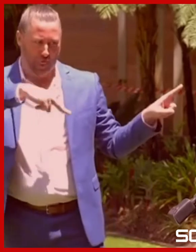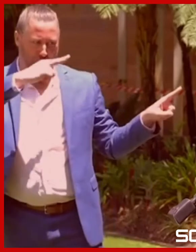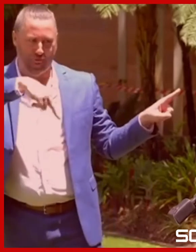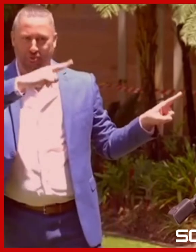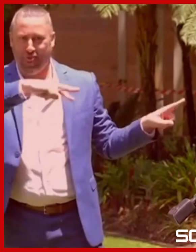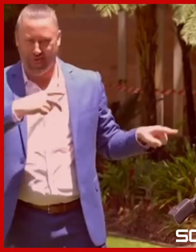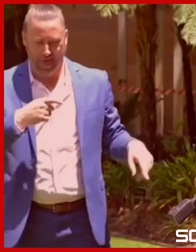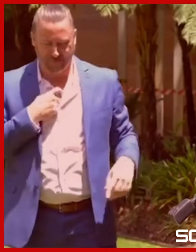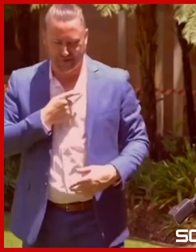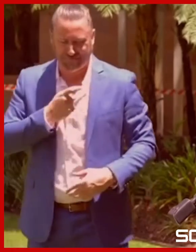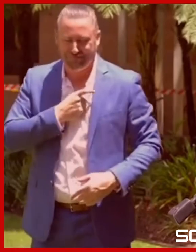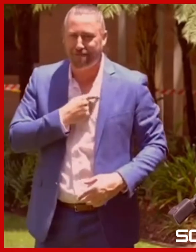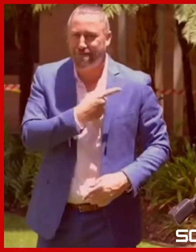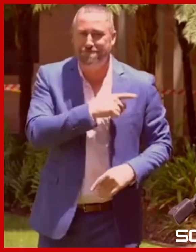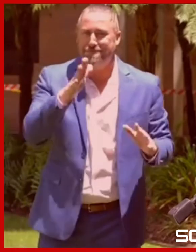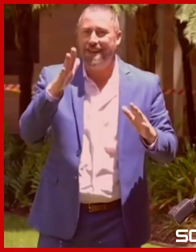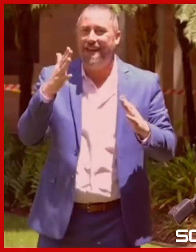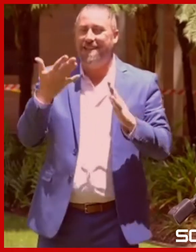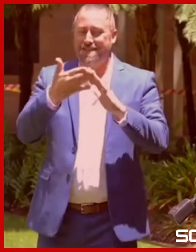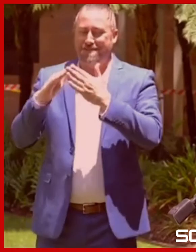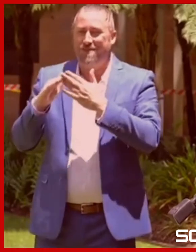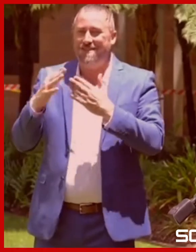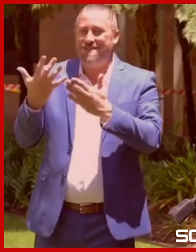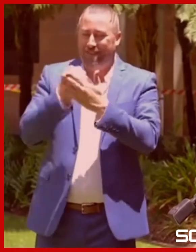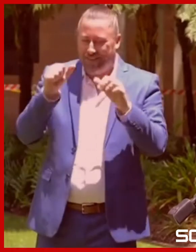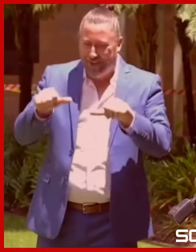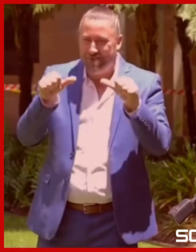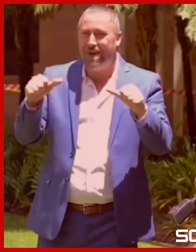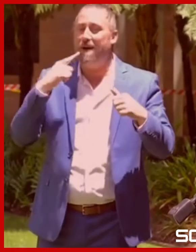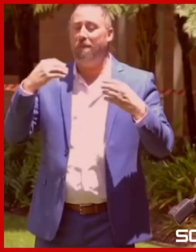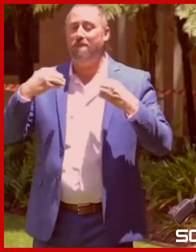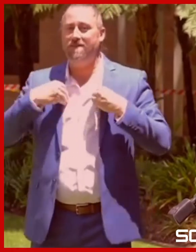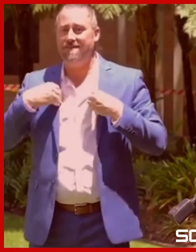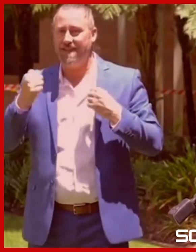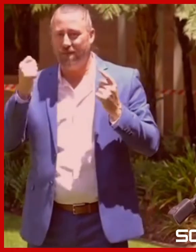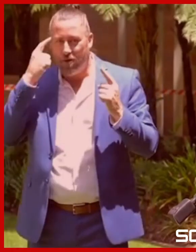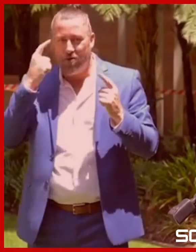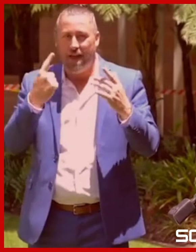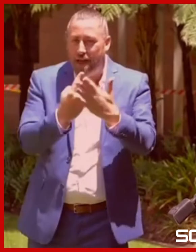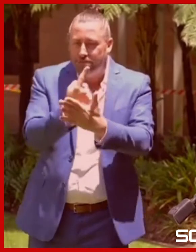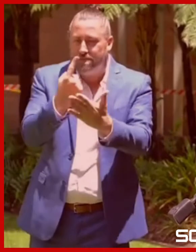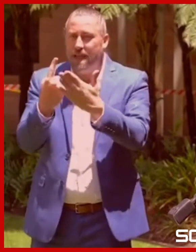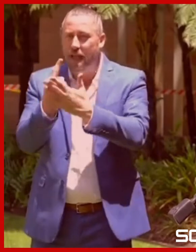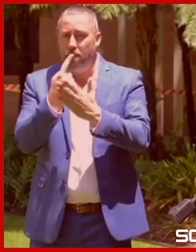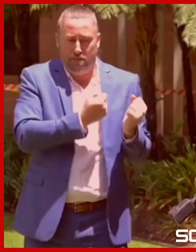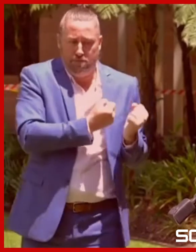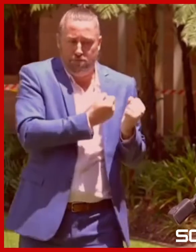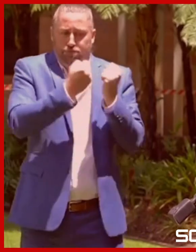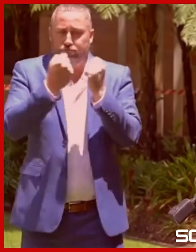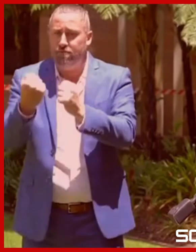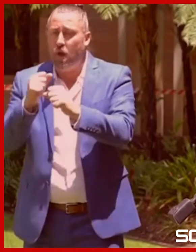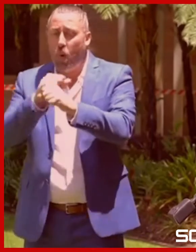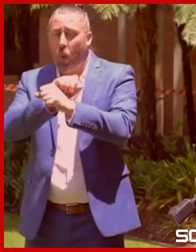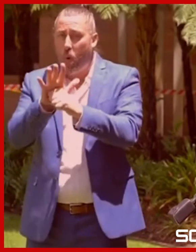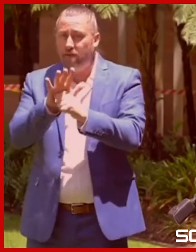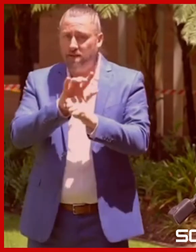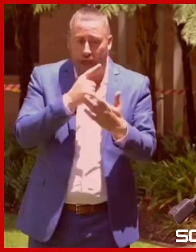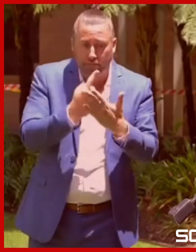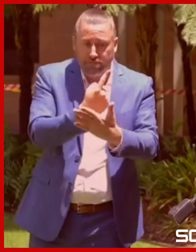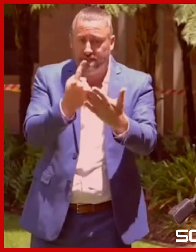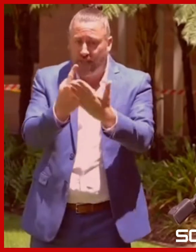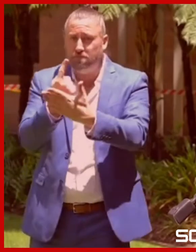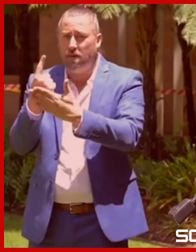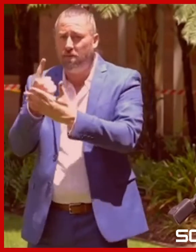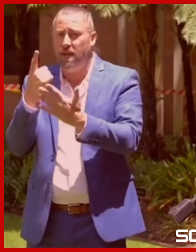This is about keeping our community safe. Businesses are worried that as more cases come into Queensland that they're going to have staff